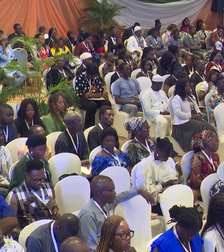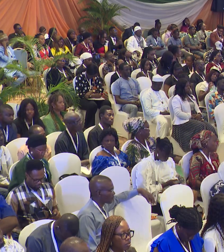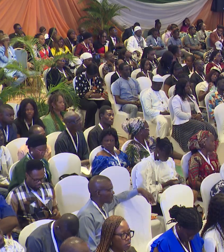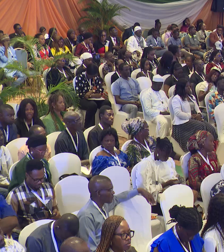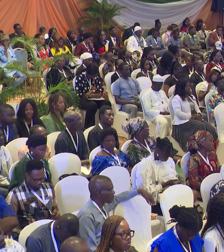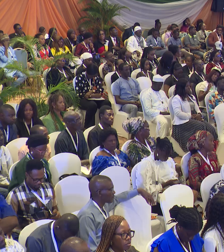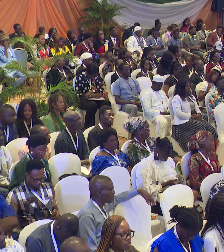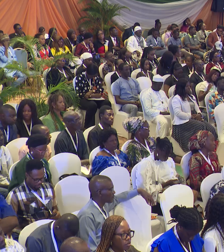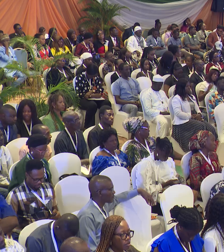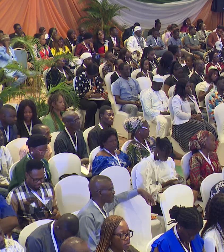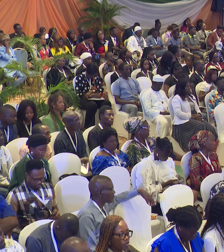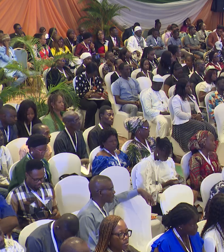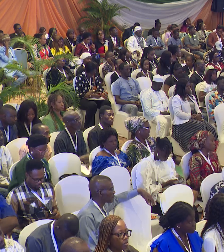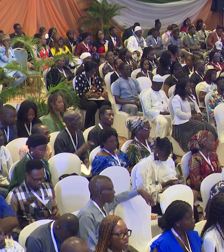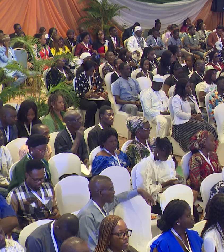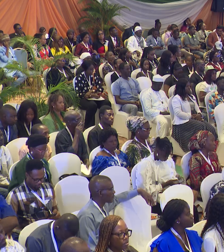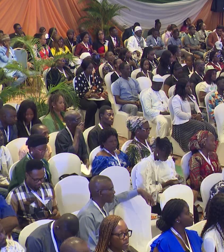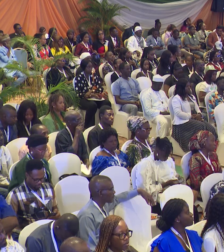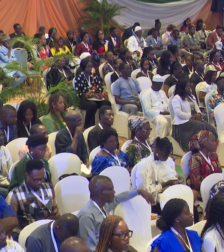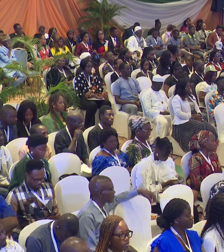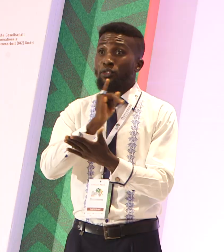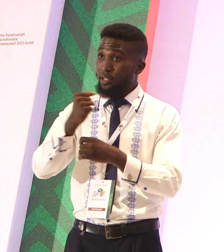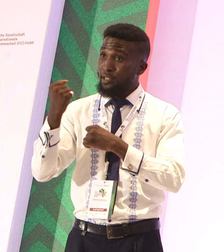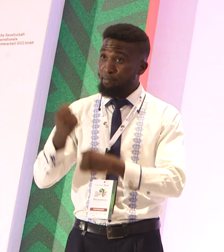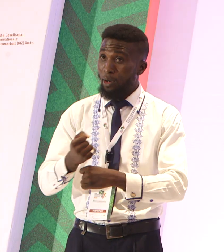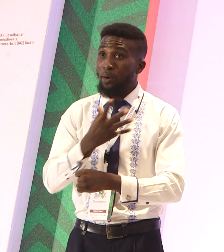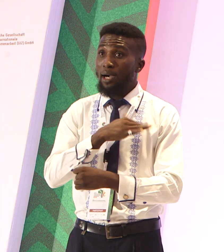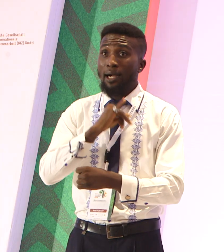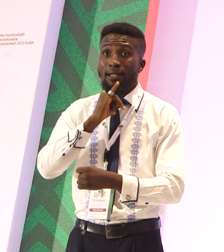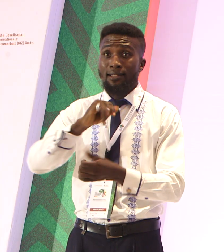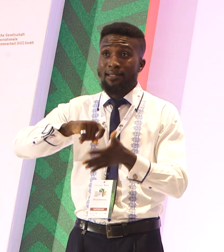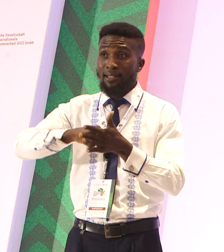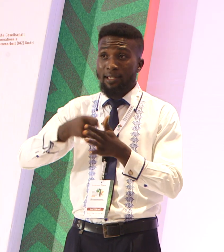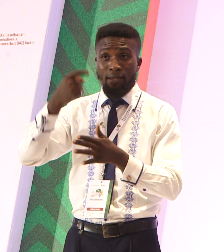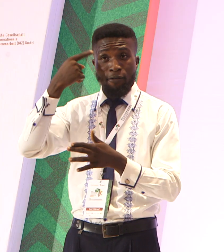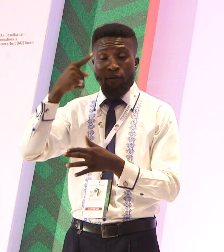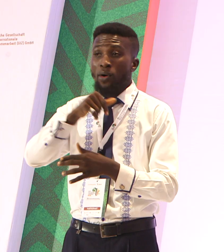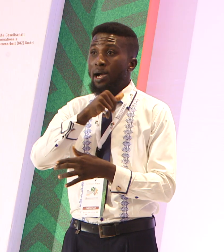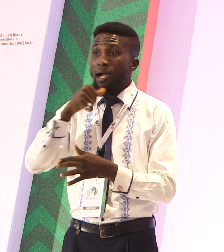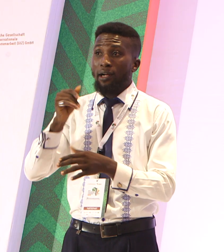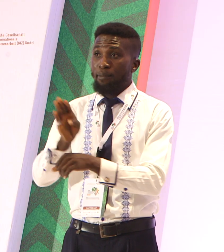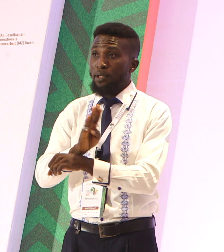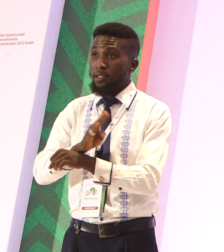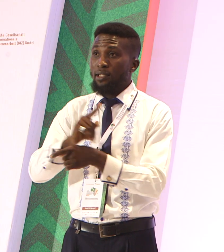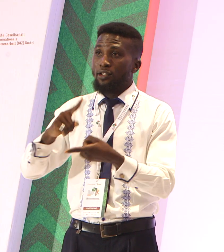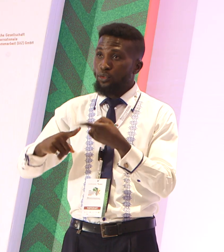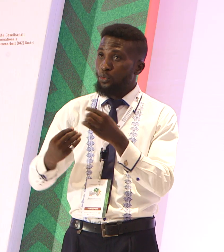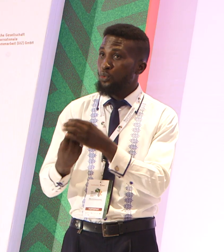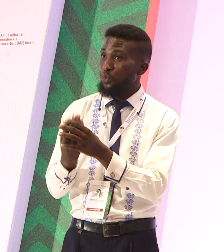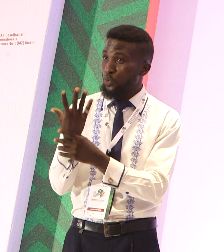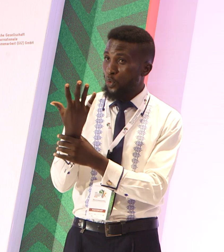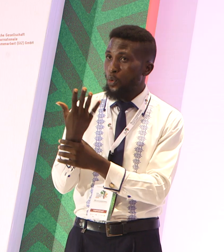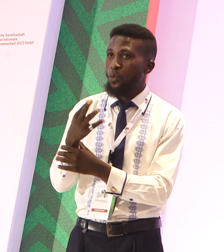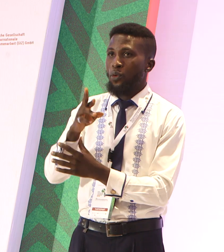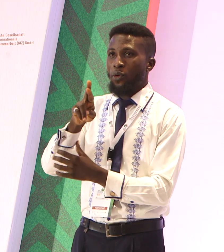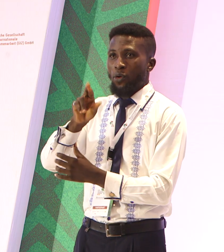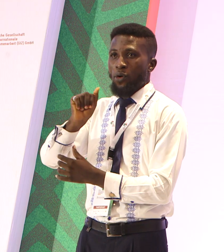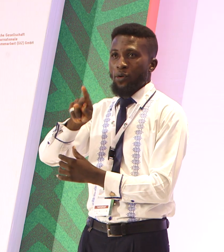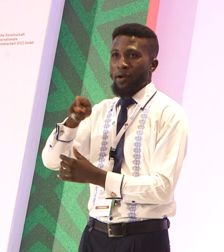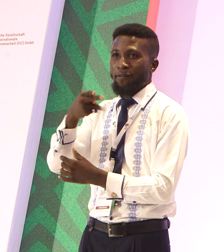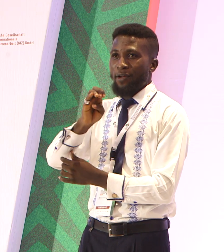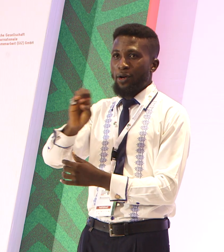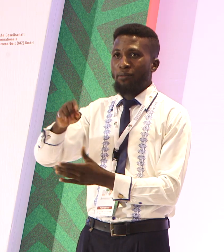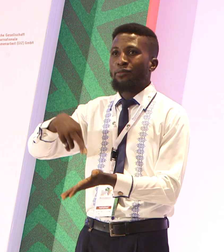Thank you. Information is power and it is key for agribusiness to thrive. Rafael, a BRB representing